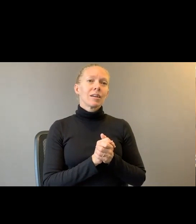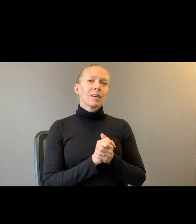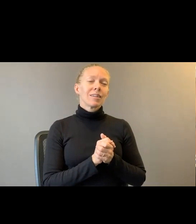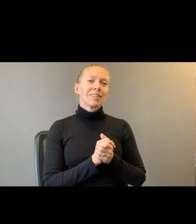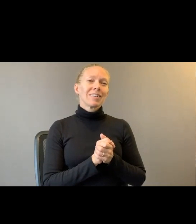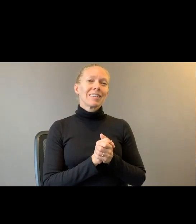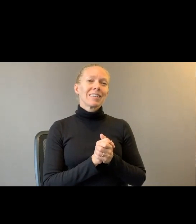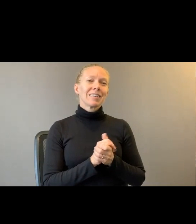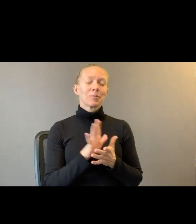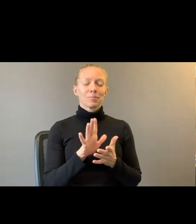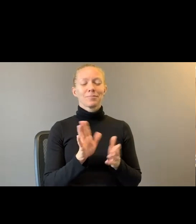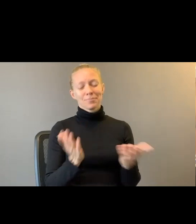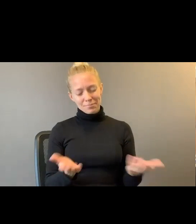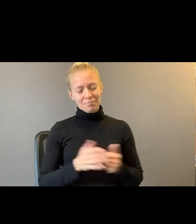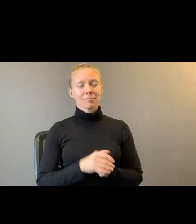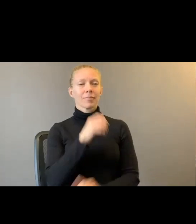Old addresses.